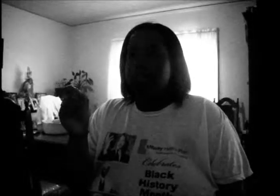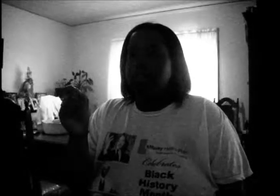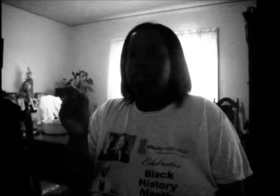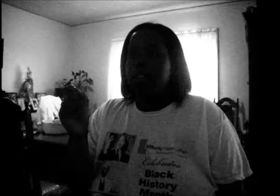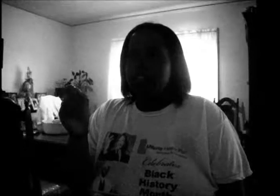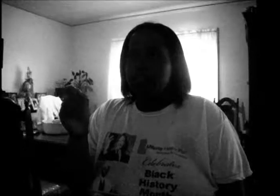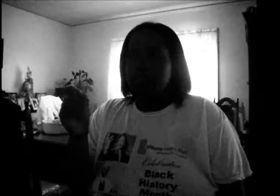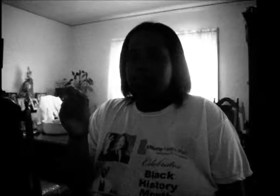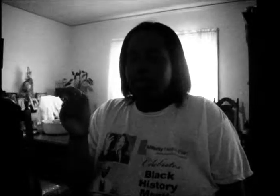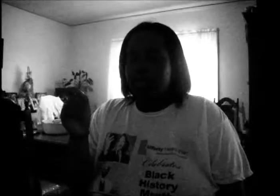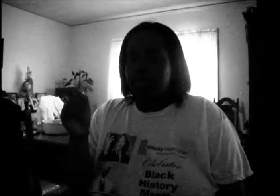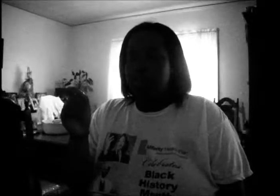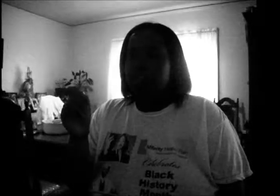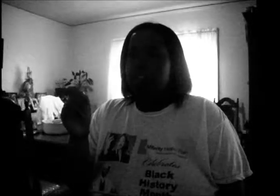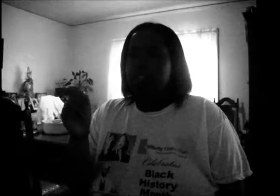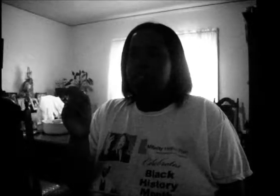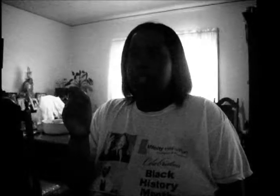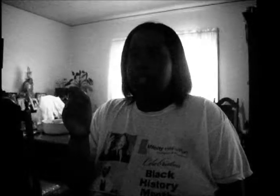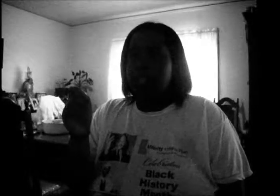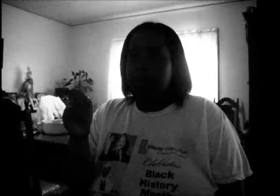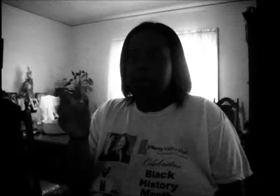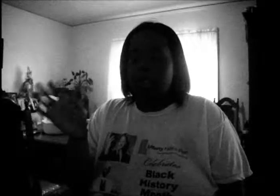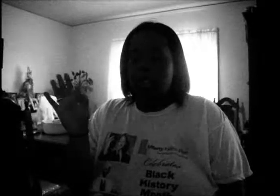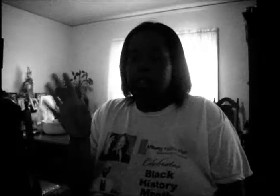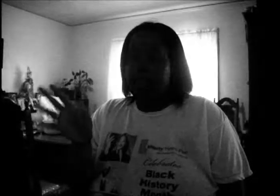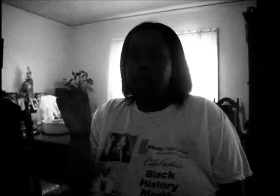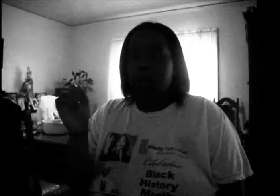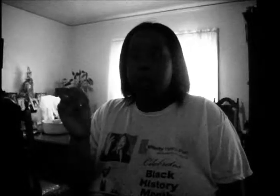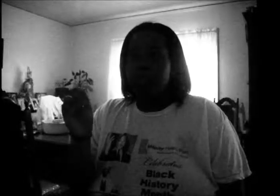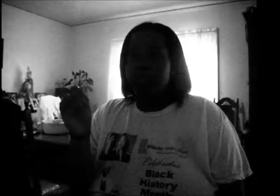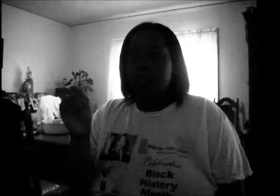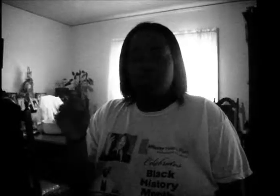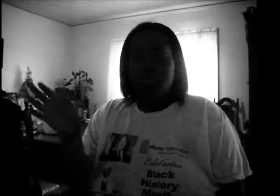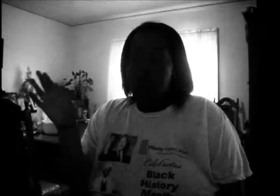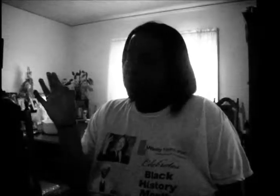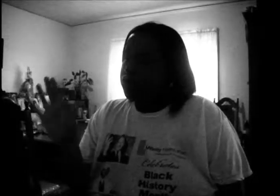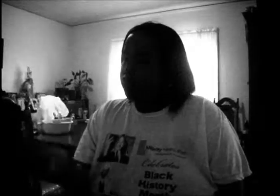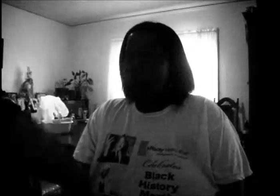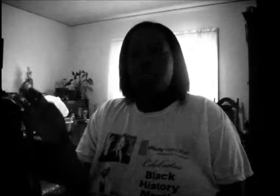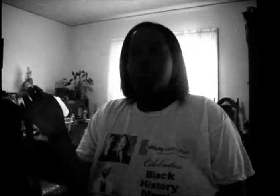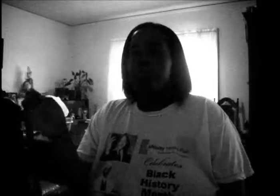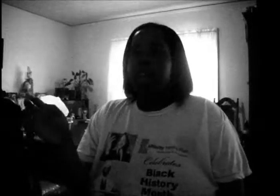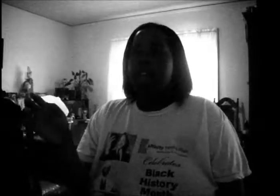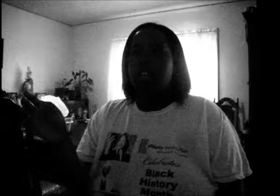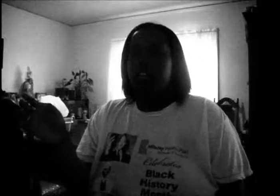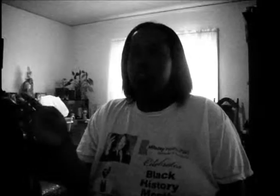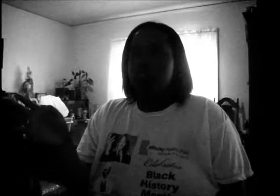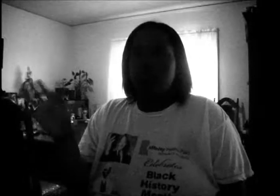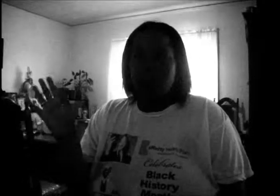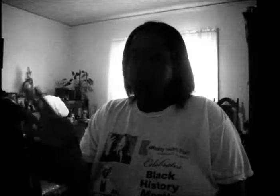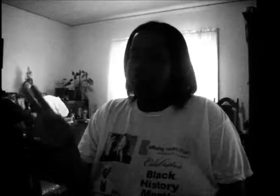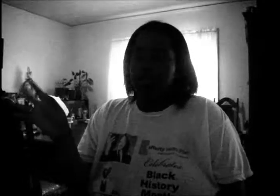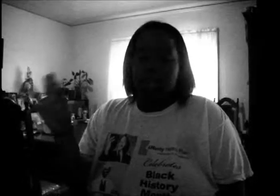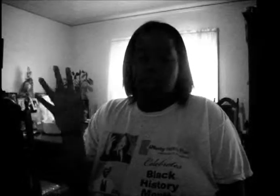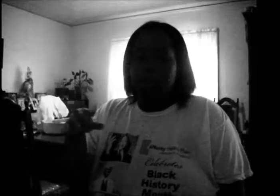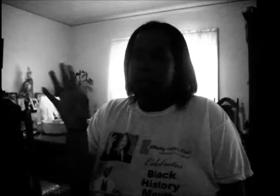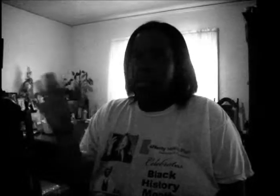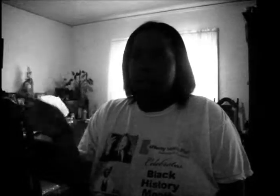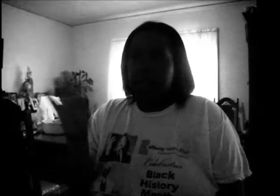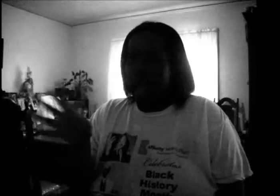You you may be kind of selfish, but if you want to be a stripper too. Do that. Get your paper anywhere you